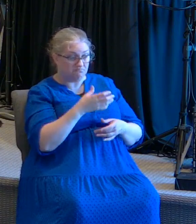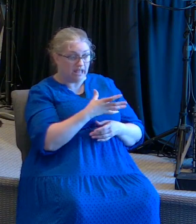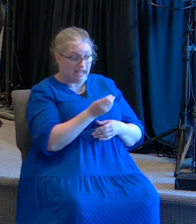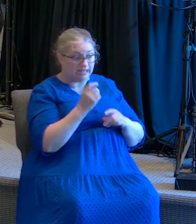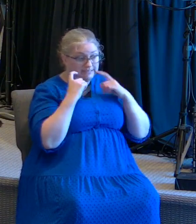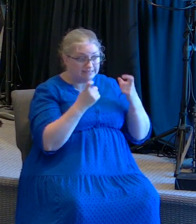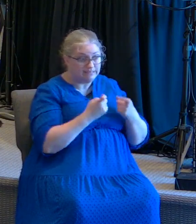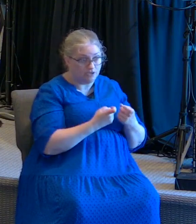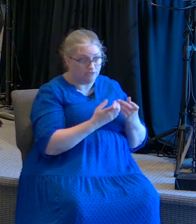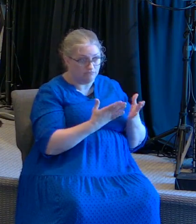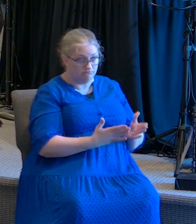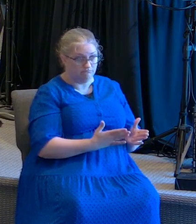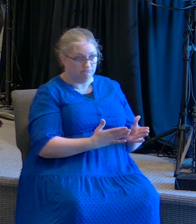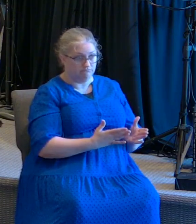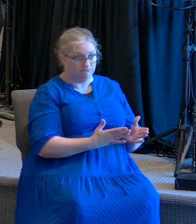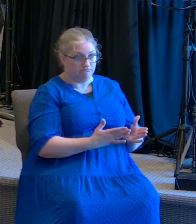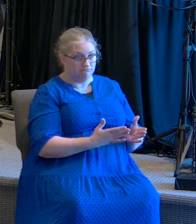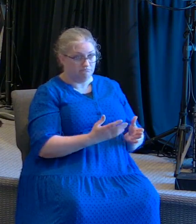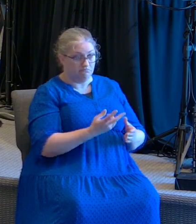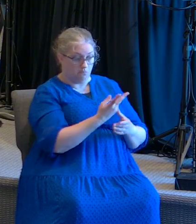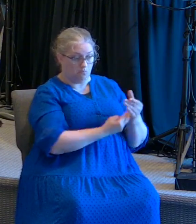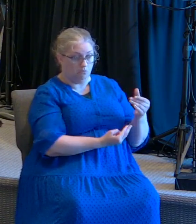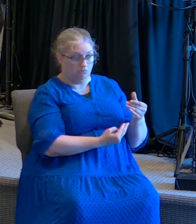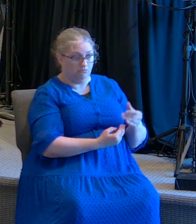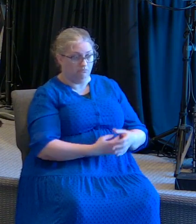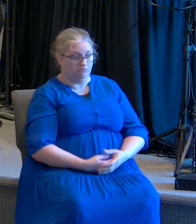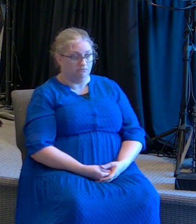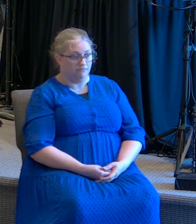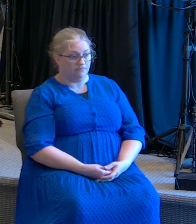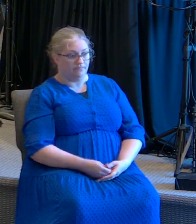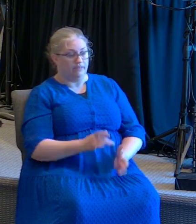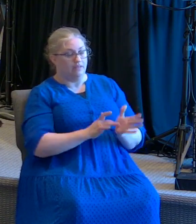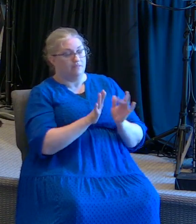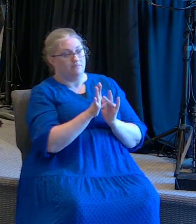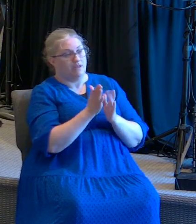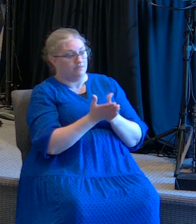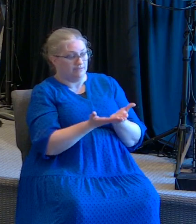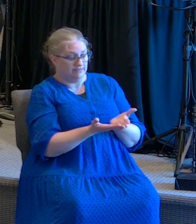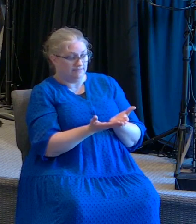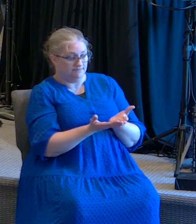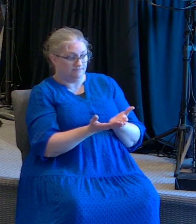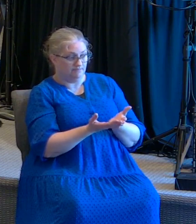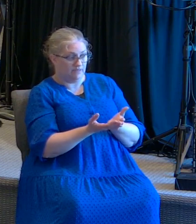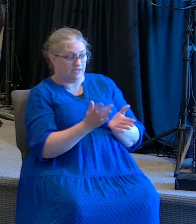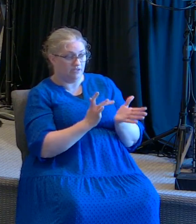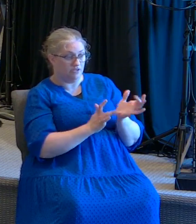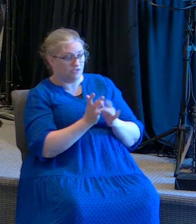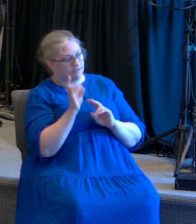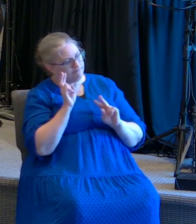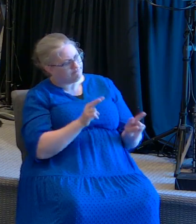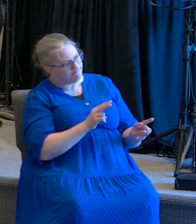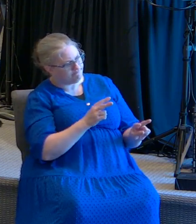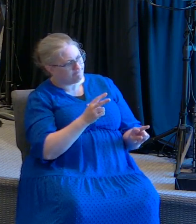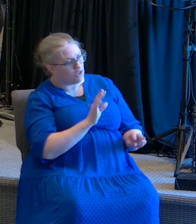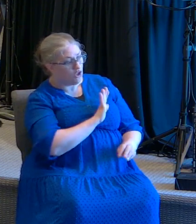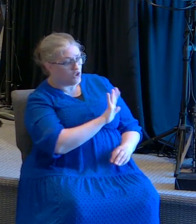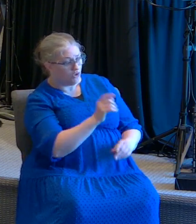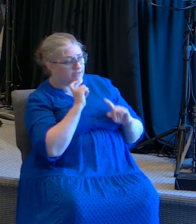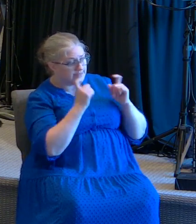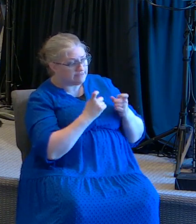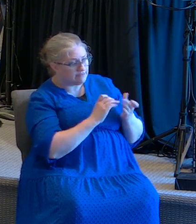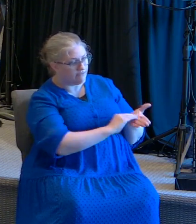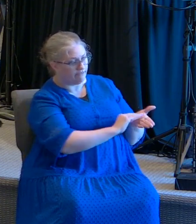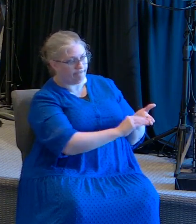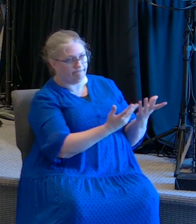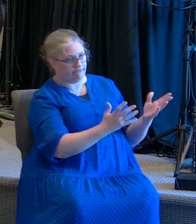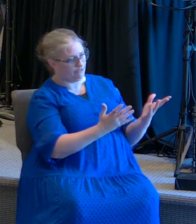El hombre era un pecador y también estaba enfermo. And the Bible says, Jesus looked at him and said, I'm going to forgive your sin. Y Jesús le